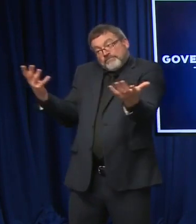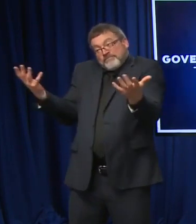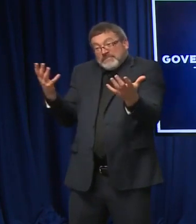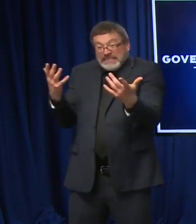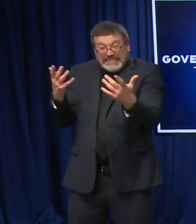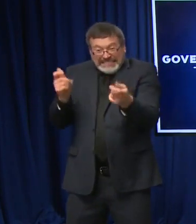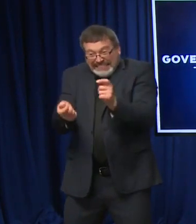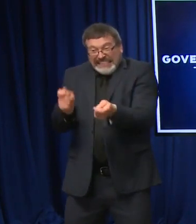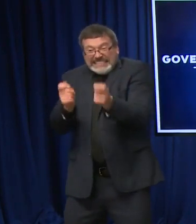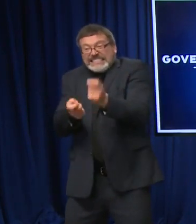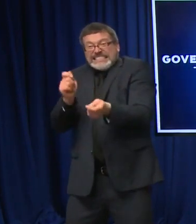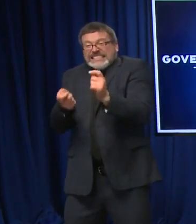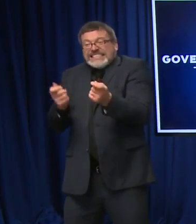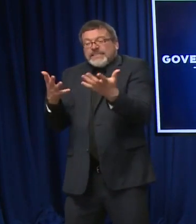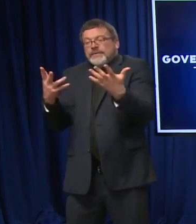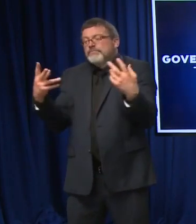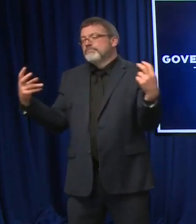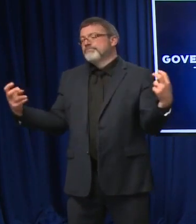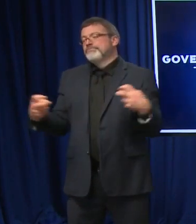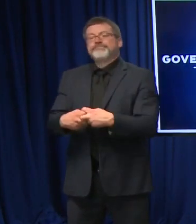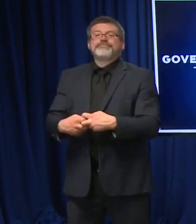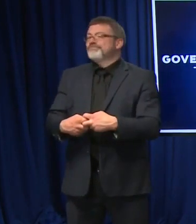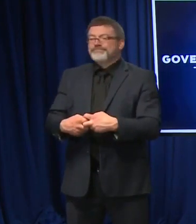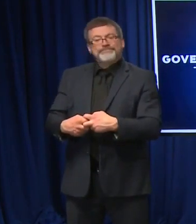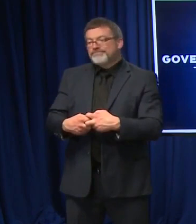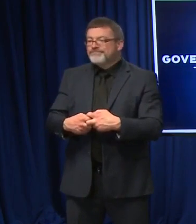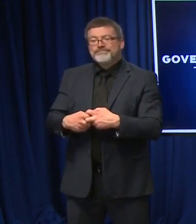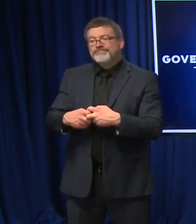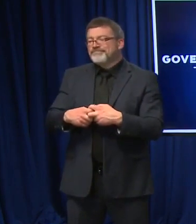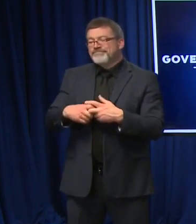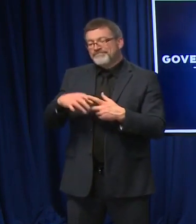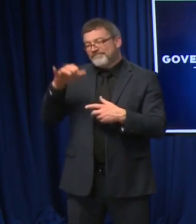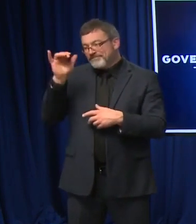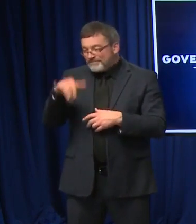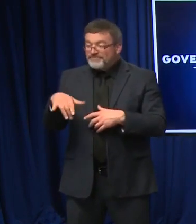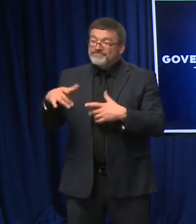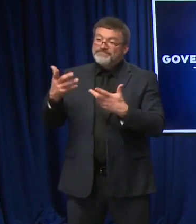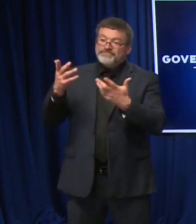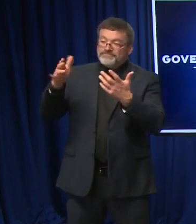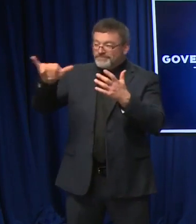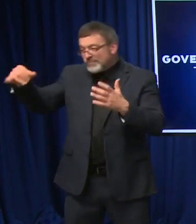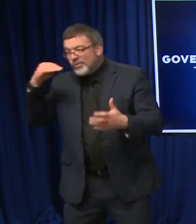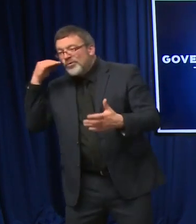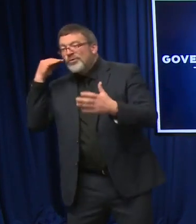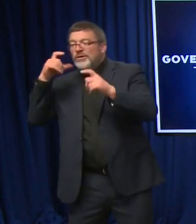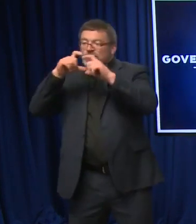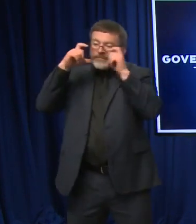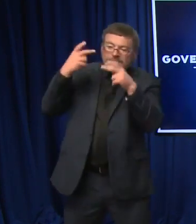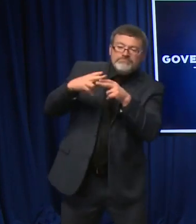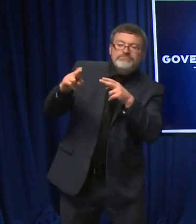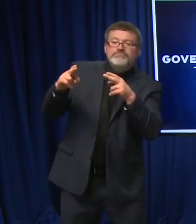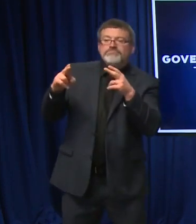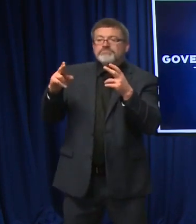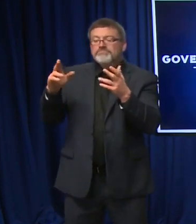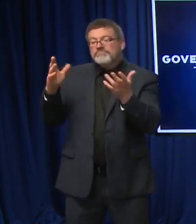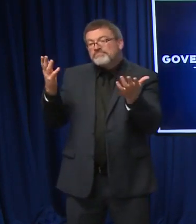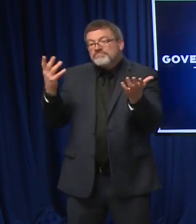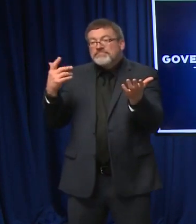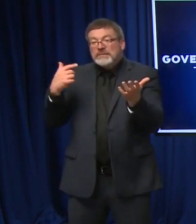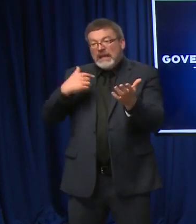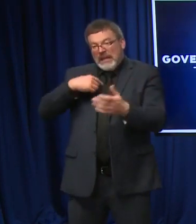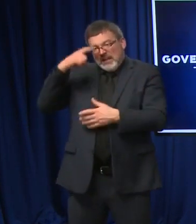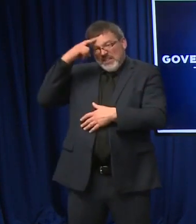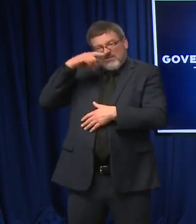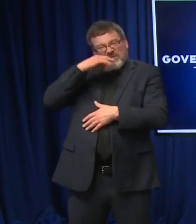allow the kids to be home, maybe institute temporary mask orders or additional social distancing guidelines. So schools, I think, at a local level